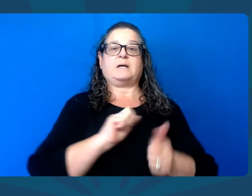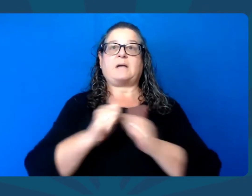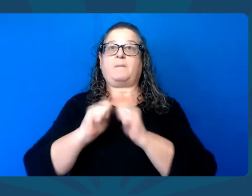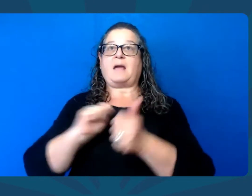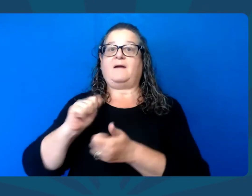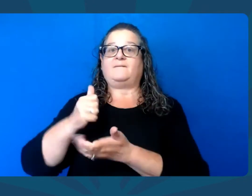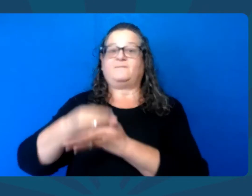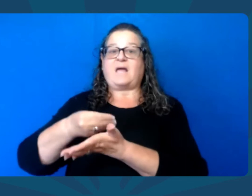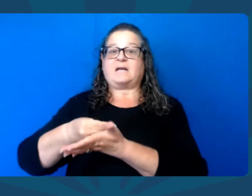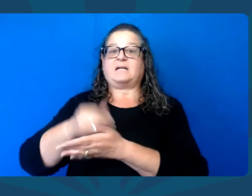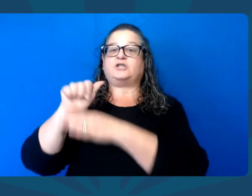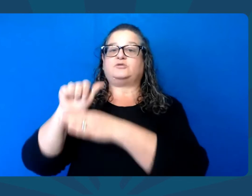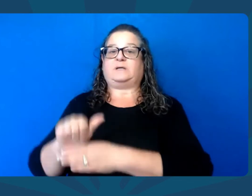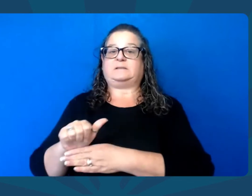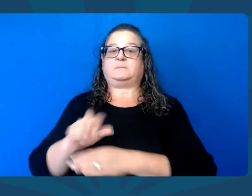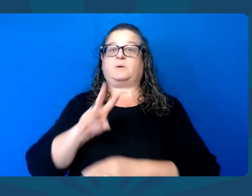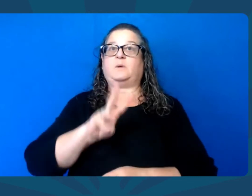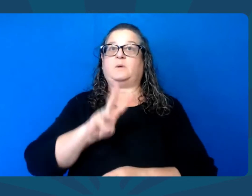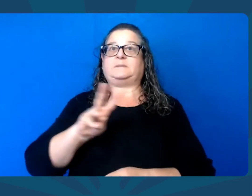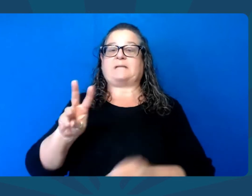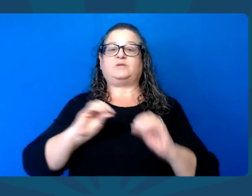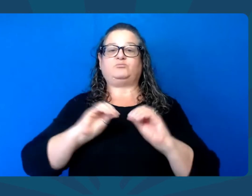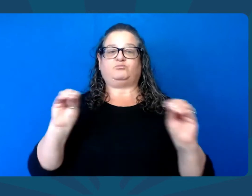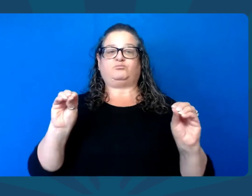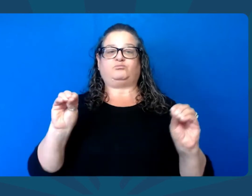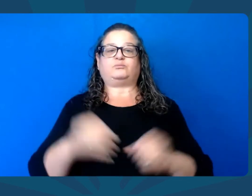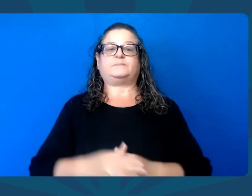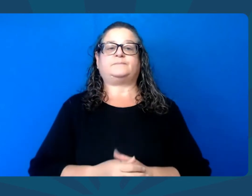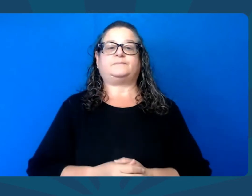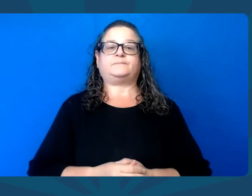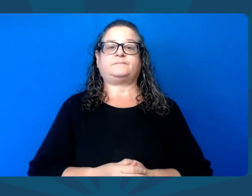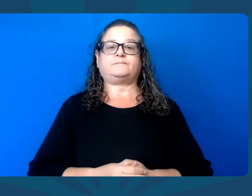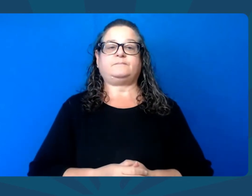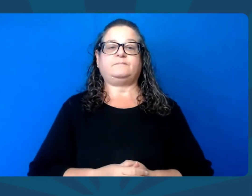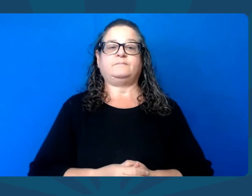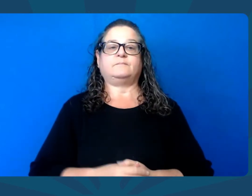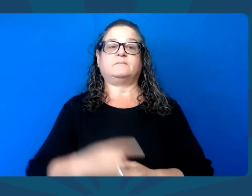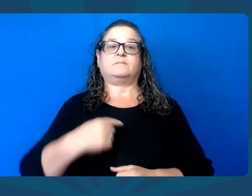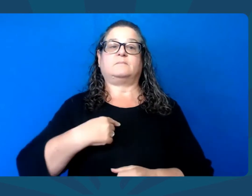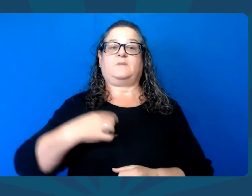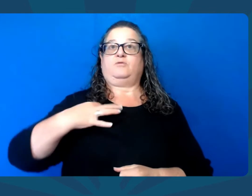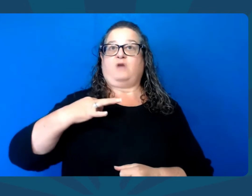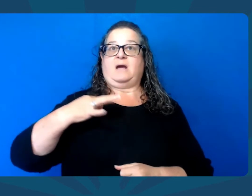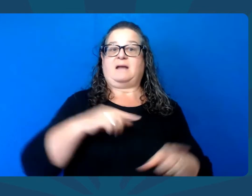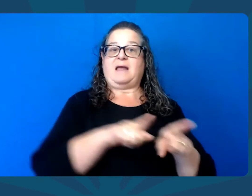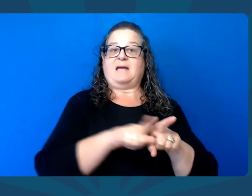Don Kissinger. Party? Democratic. Campaign funding? Traditional.